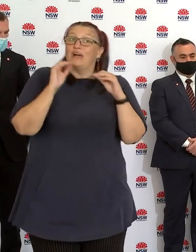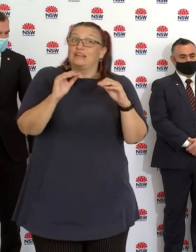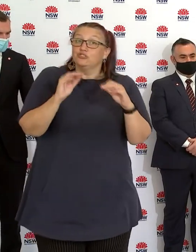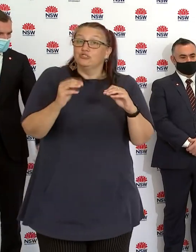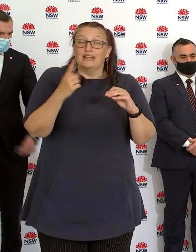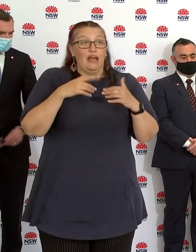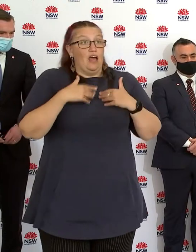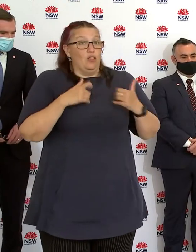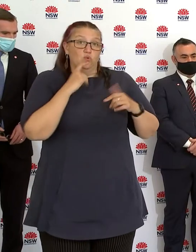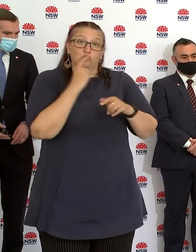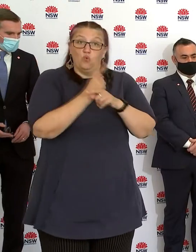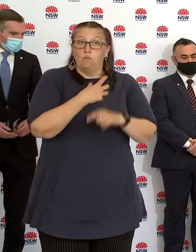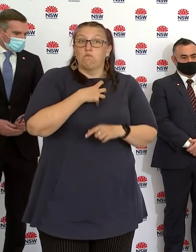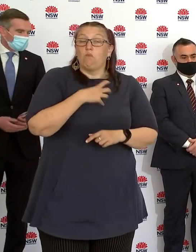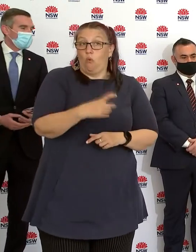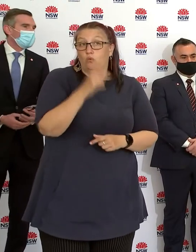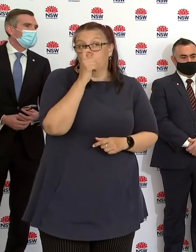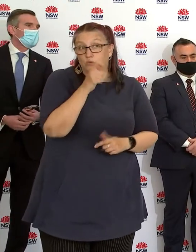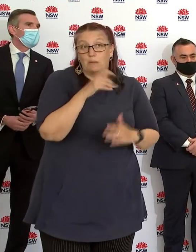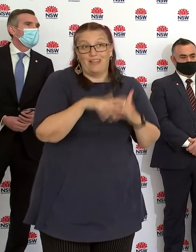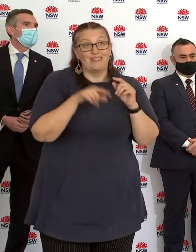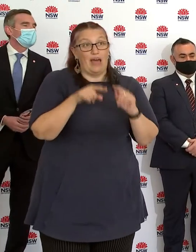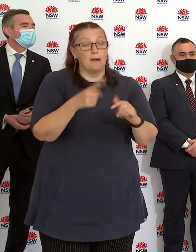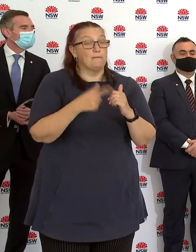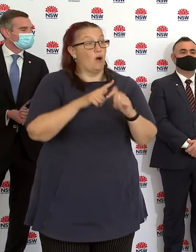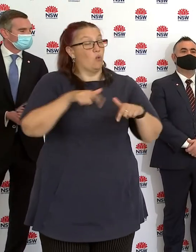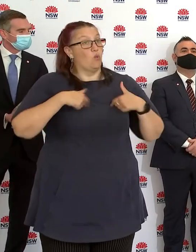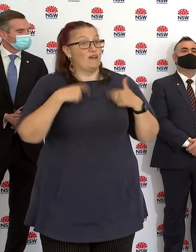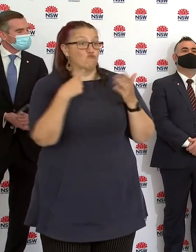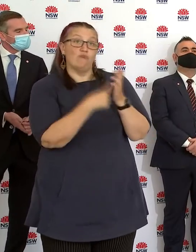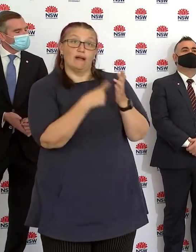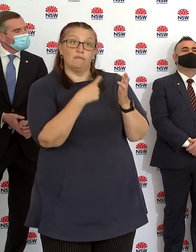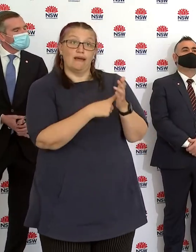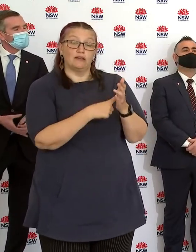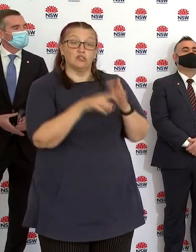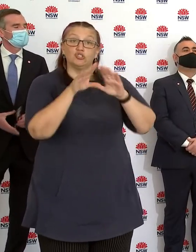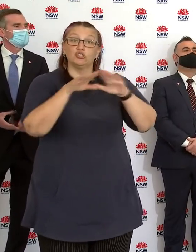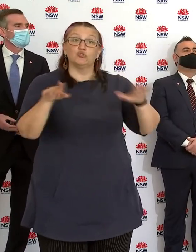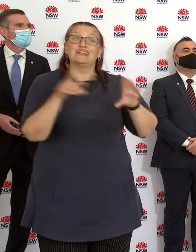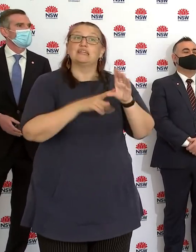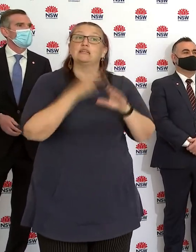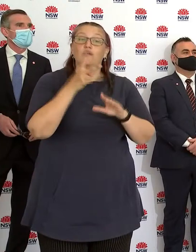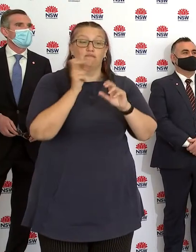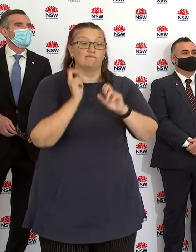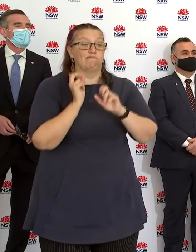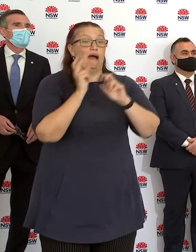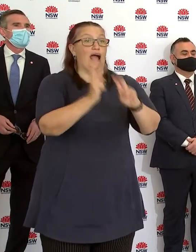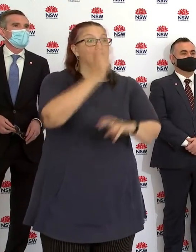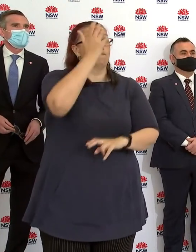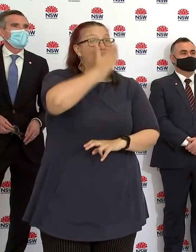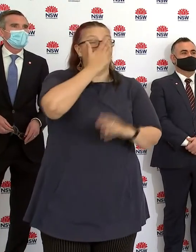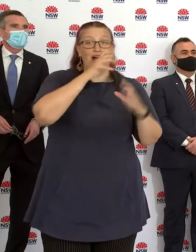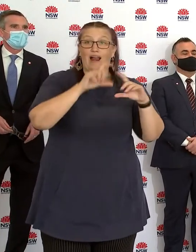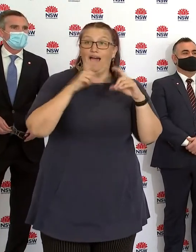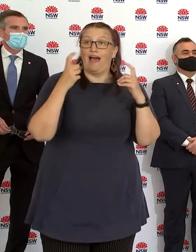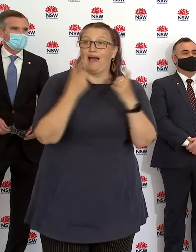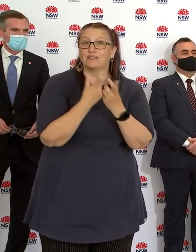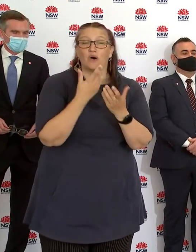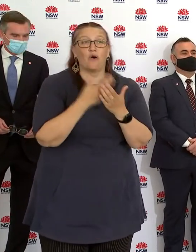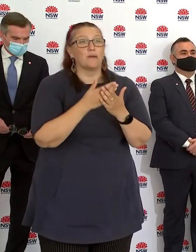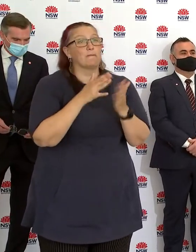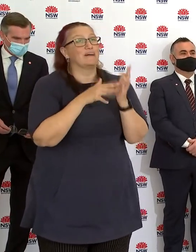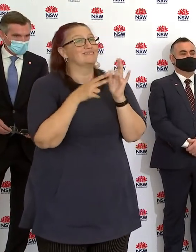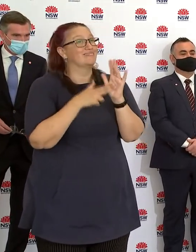learning recommence face-to-face on Monday, the 16th of August. And we wanted to provide that certainty to the community. I'm also